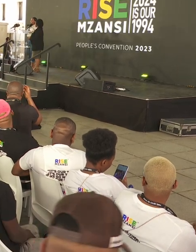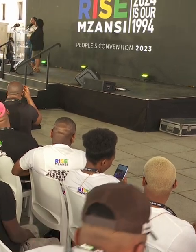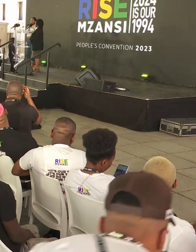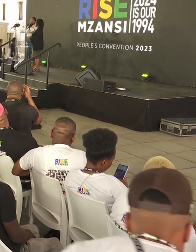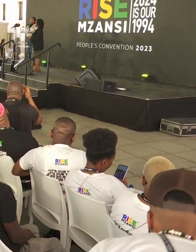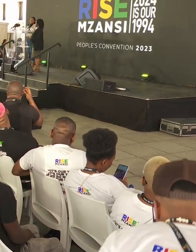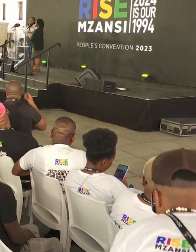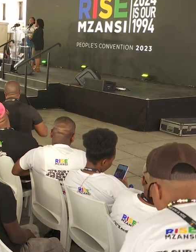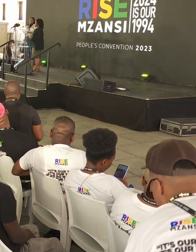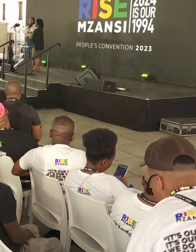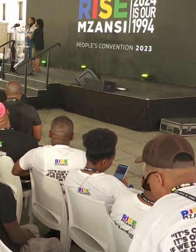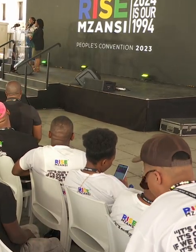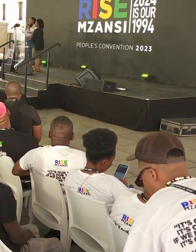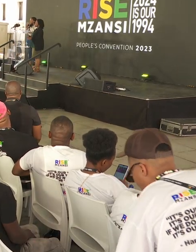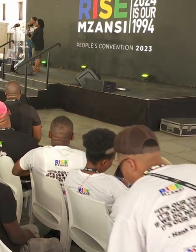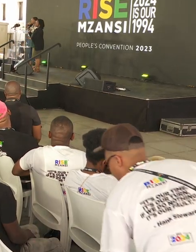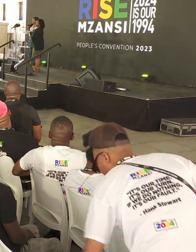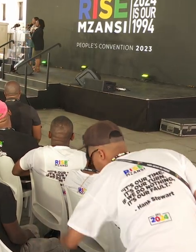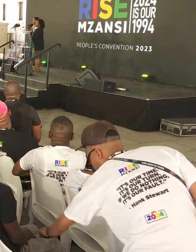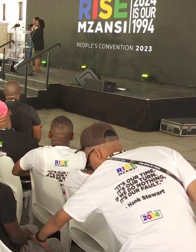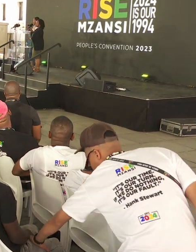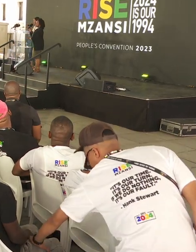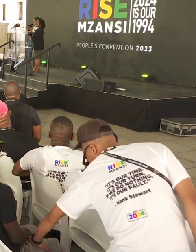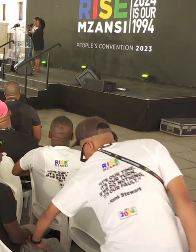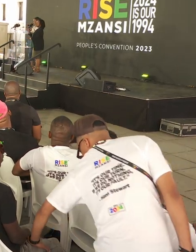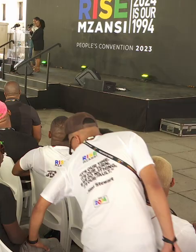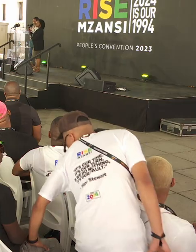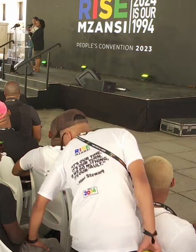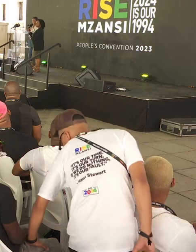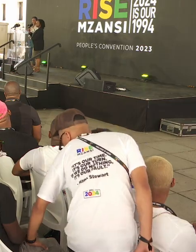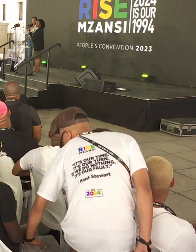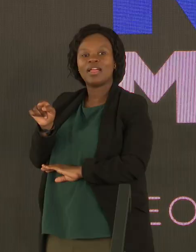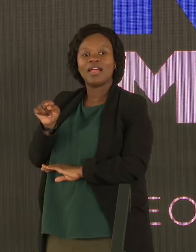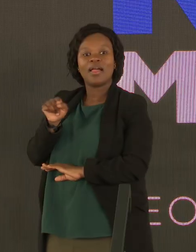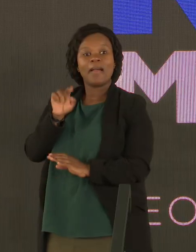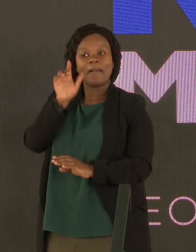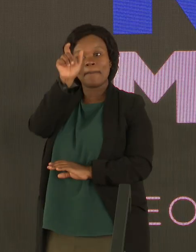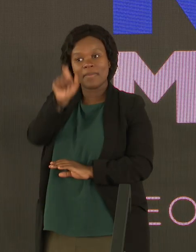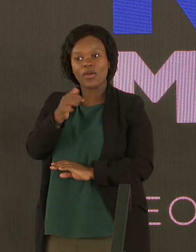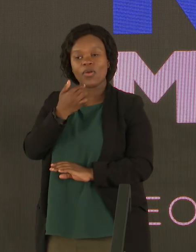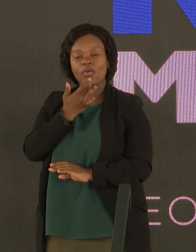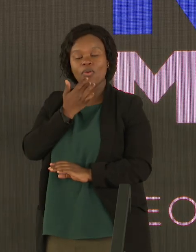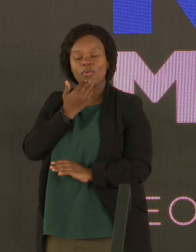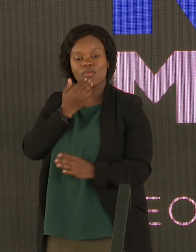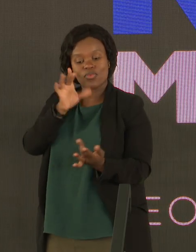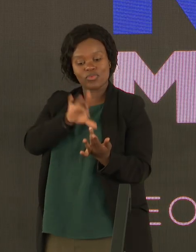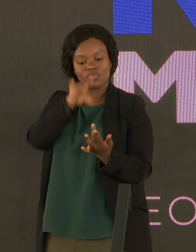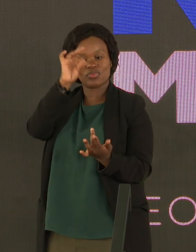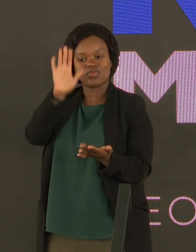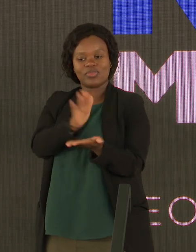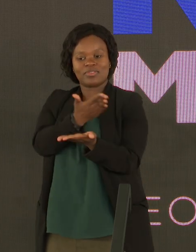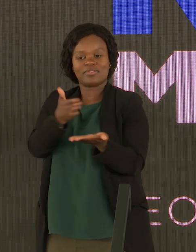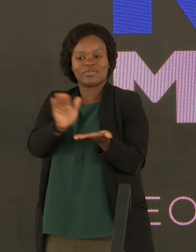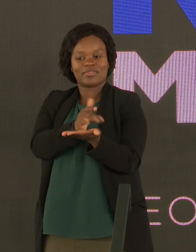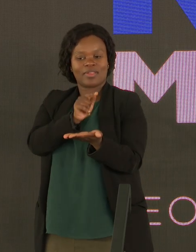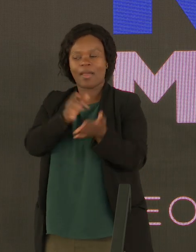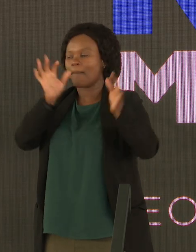I want to say Ugutilo Okete Lengoma was on point.